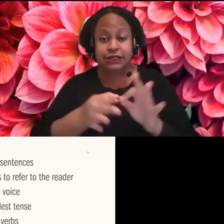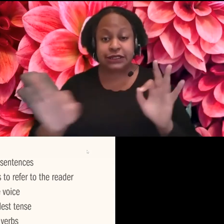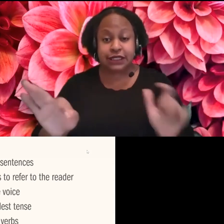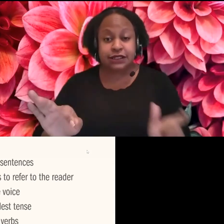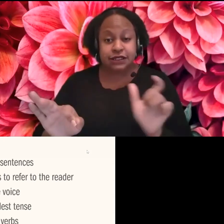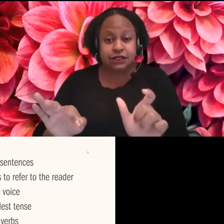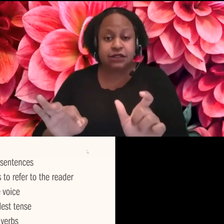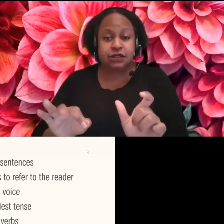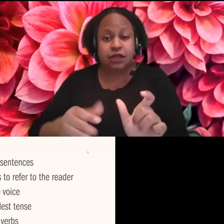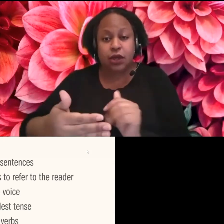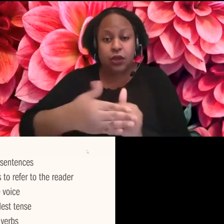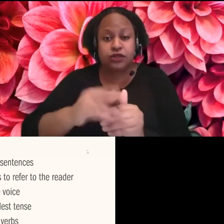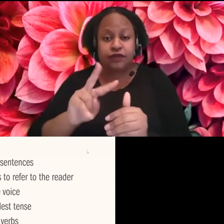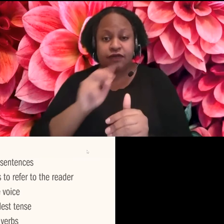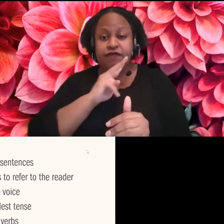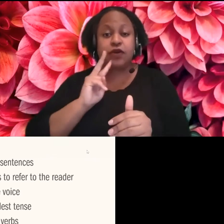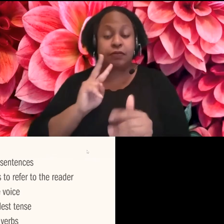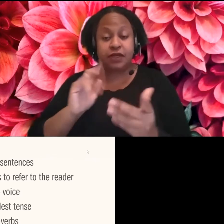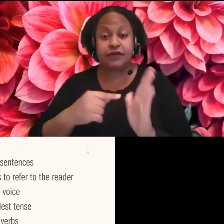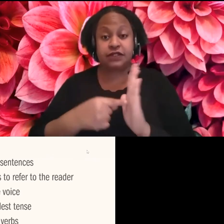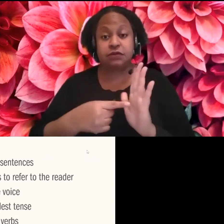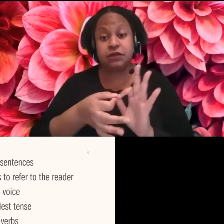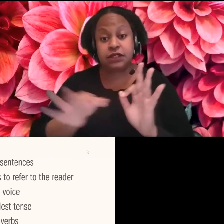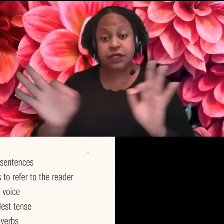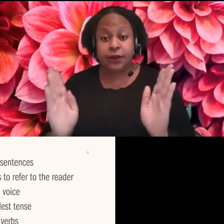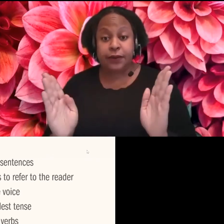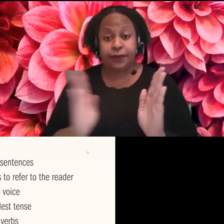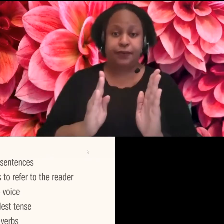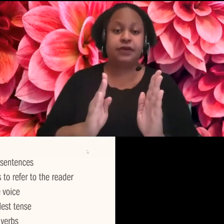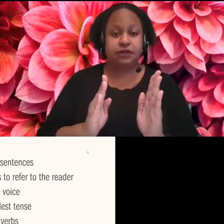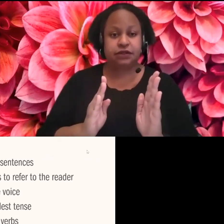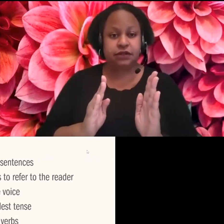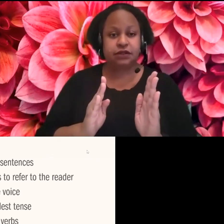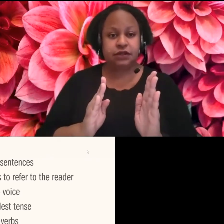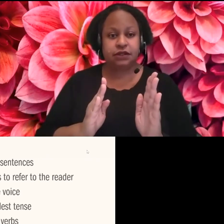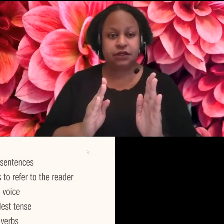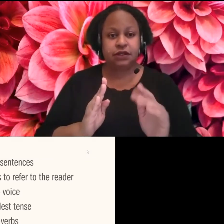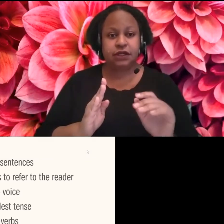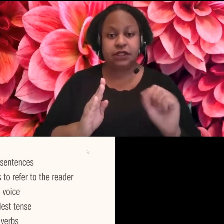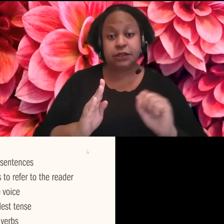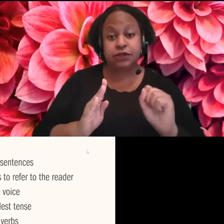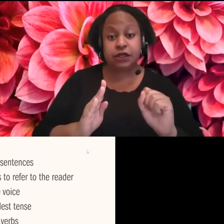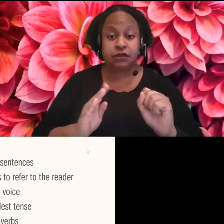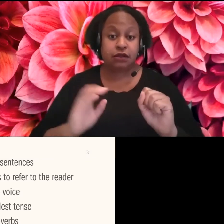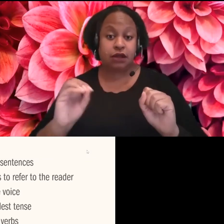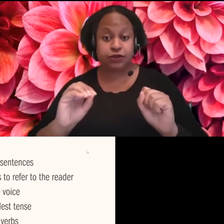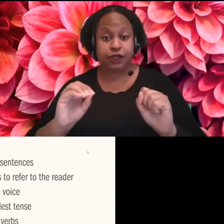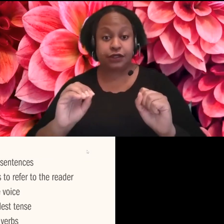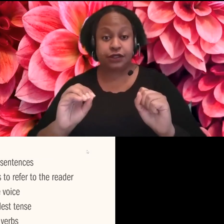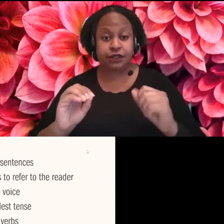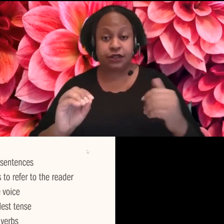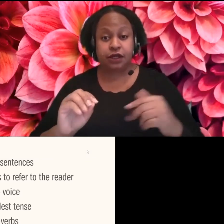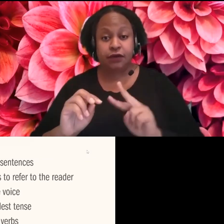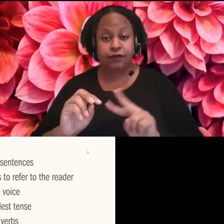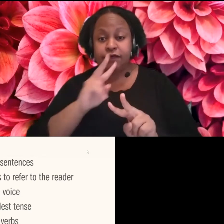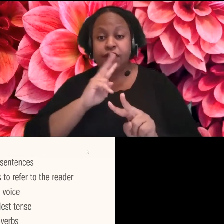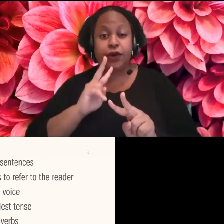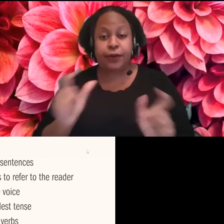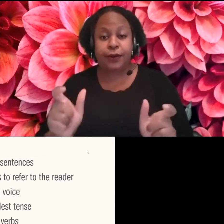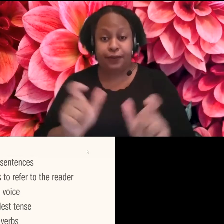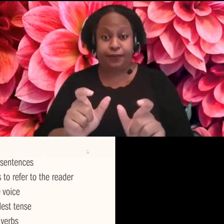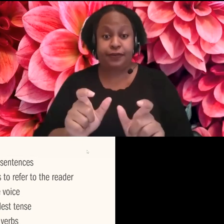shortening your sentences, this should be easier to do. Um, just, um,